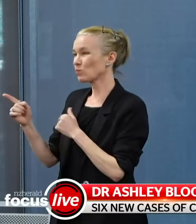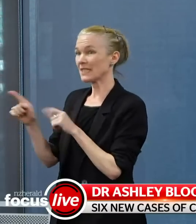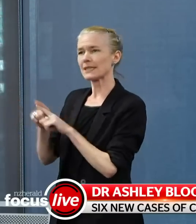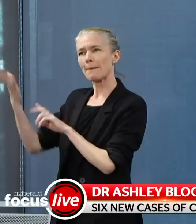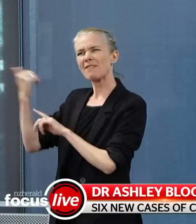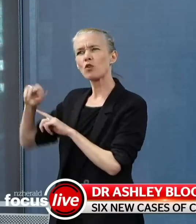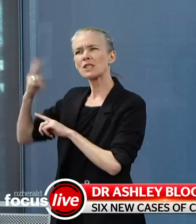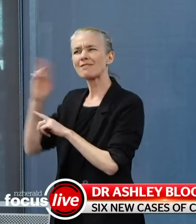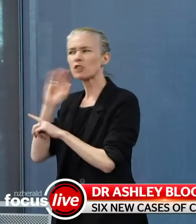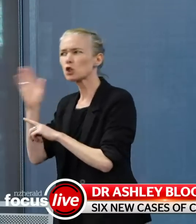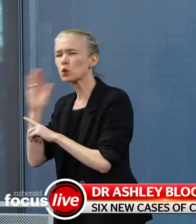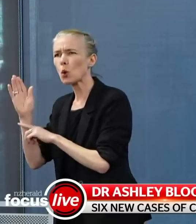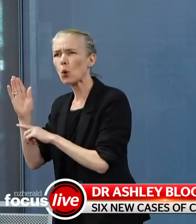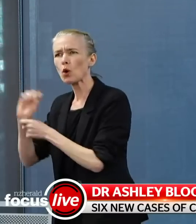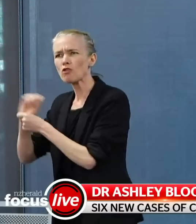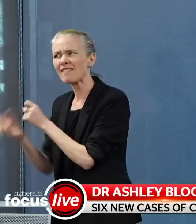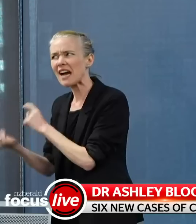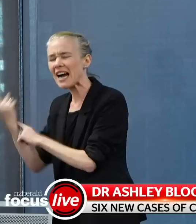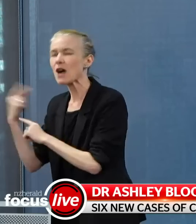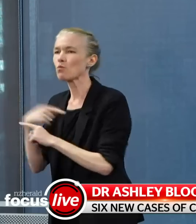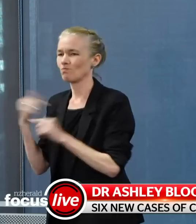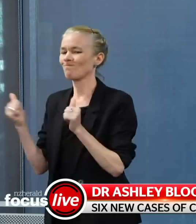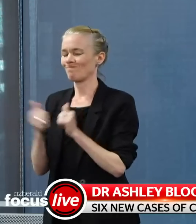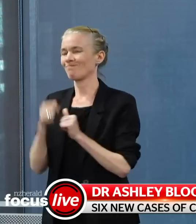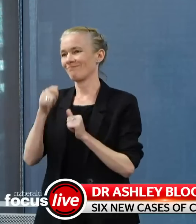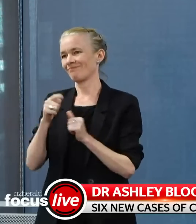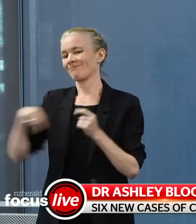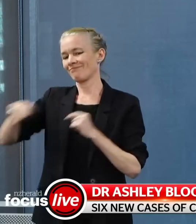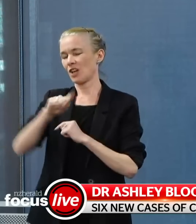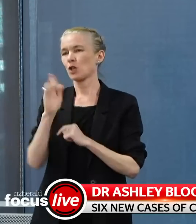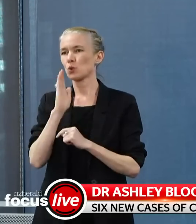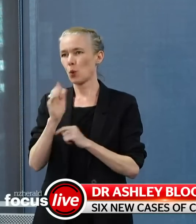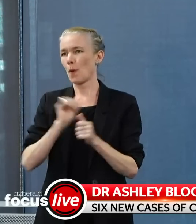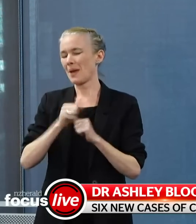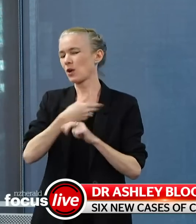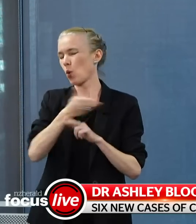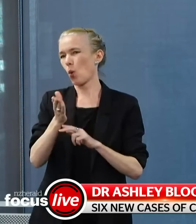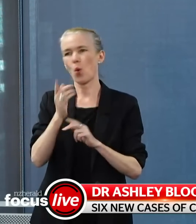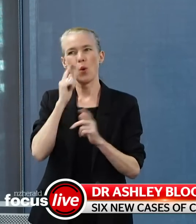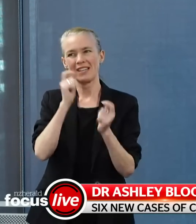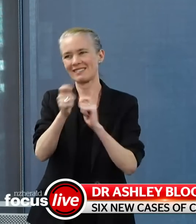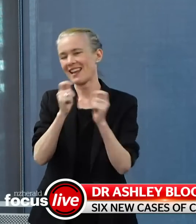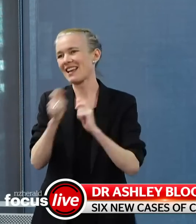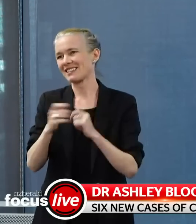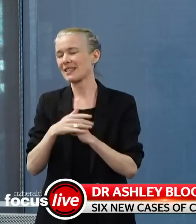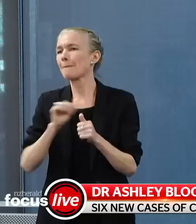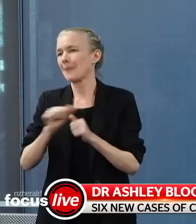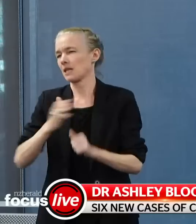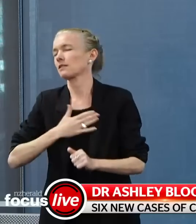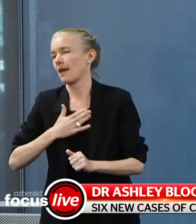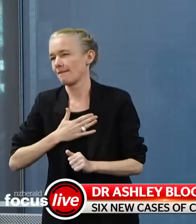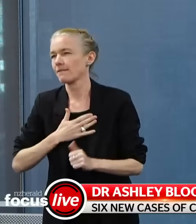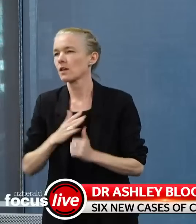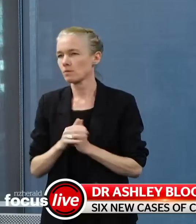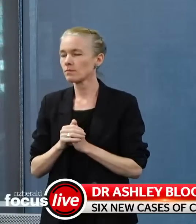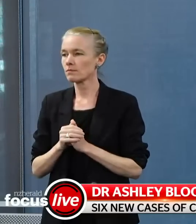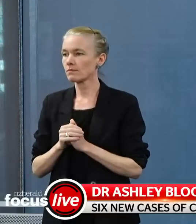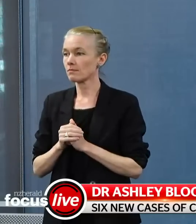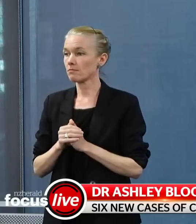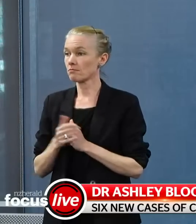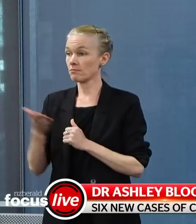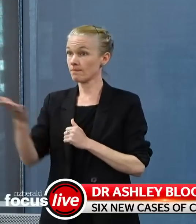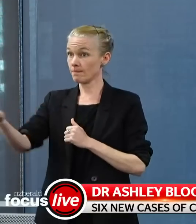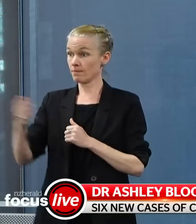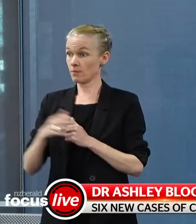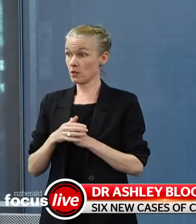staff and students, because often there will be, there could be contact in a corridor and it's just a precautionary approach we're taking. So these six